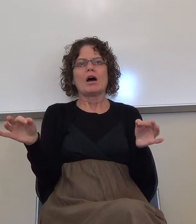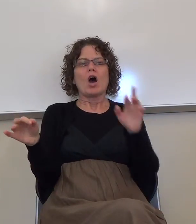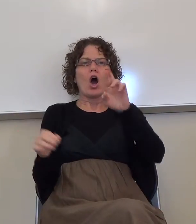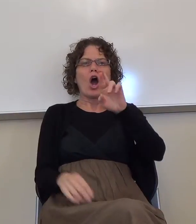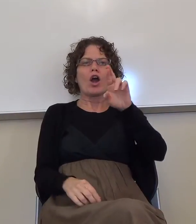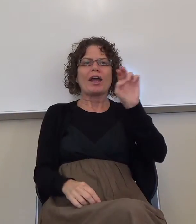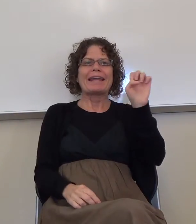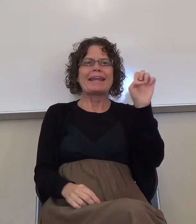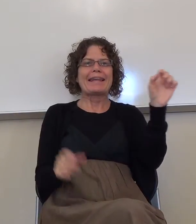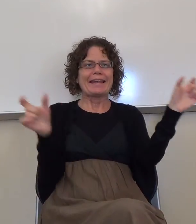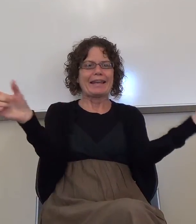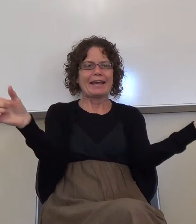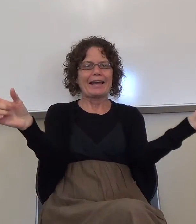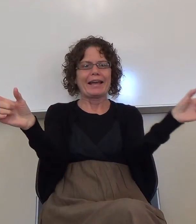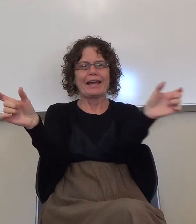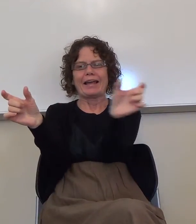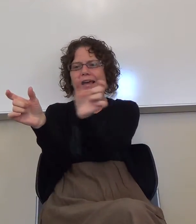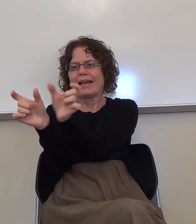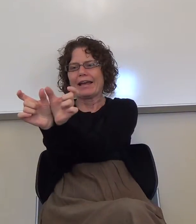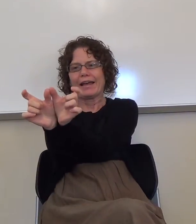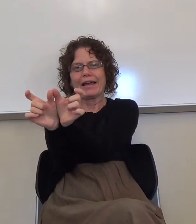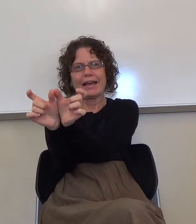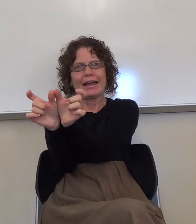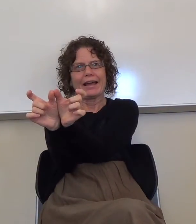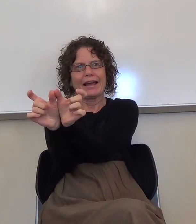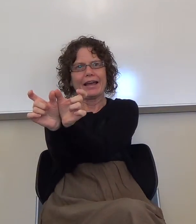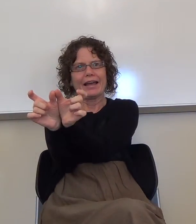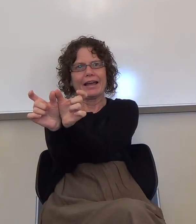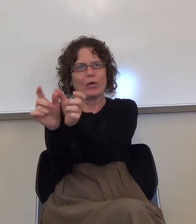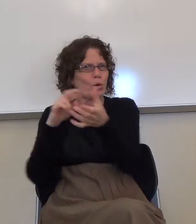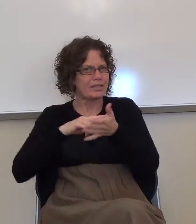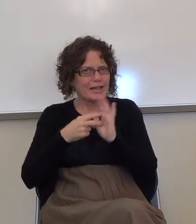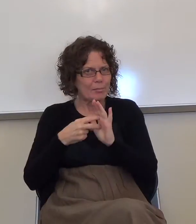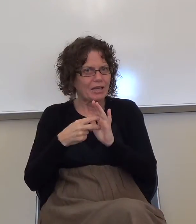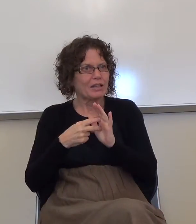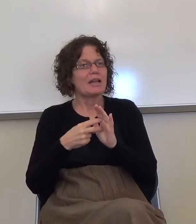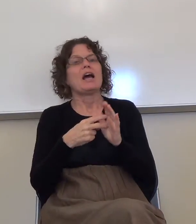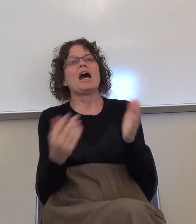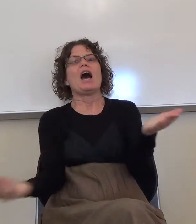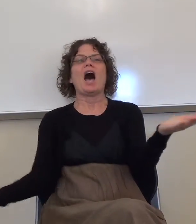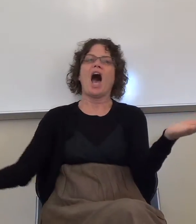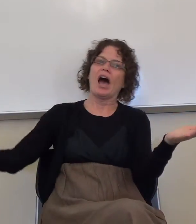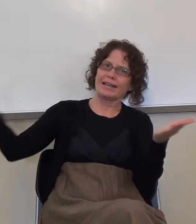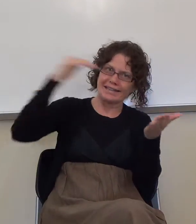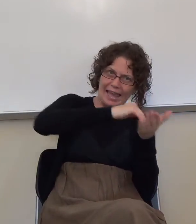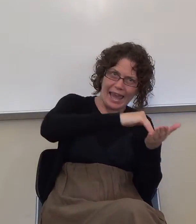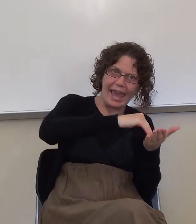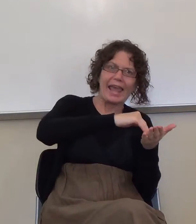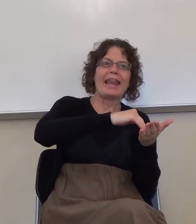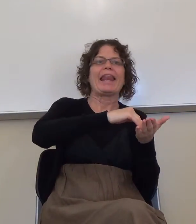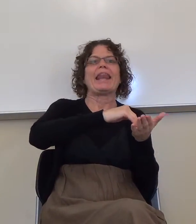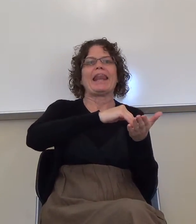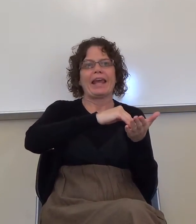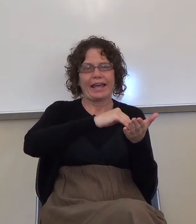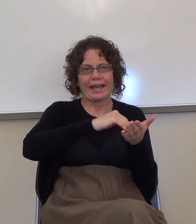on the front of the word? What does that mean? Repeat. Repeat. Yeah. Again. It goes back. It doesn't repeat.